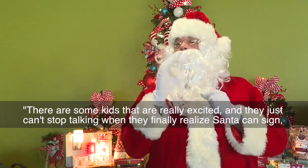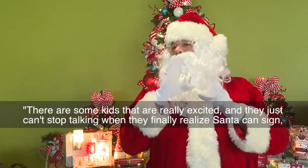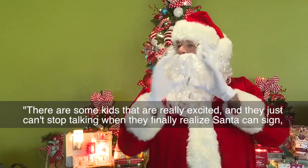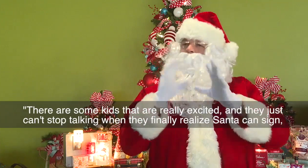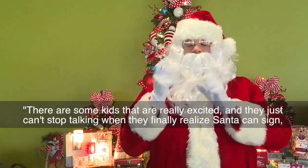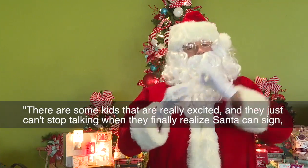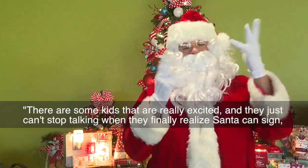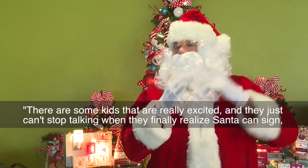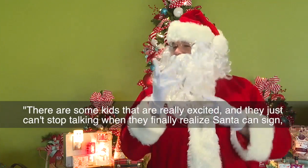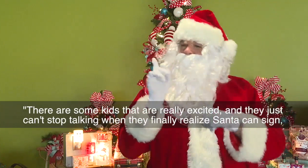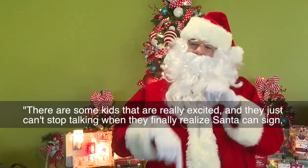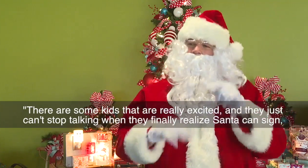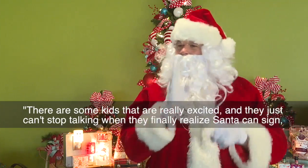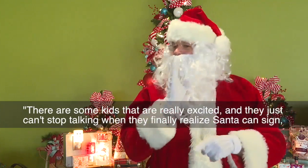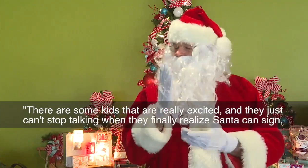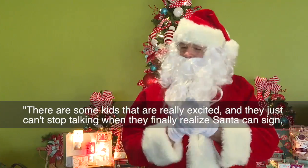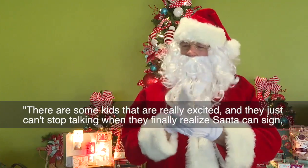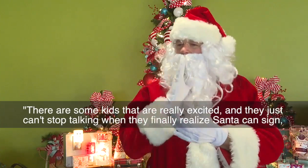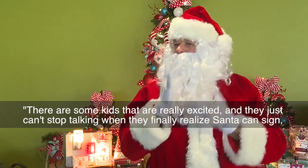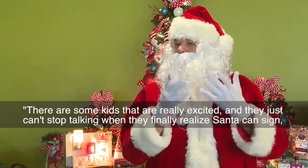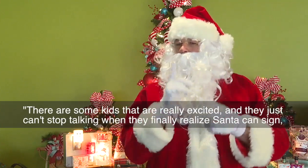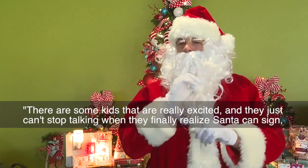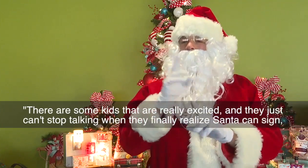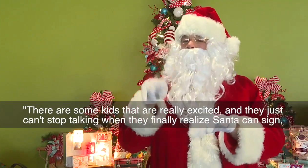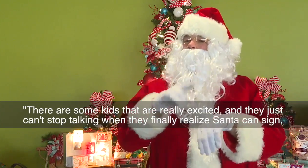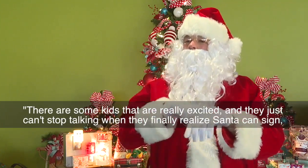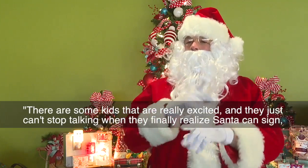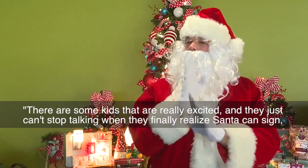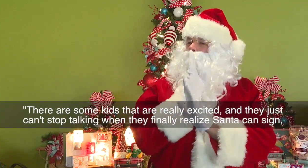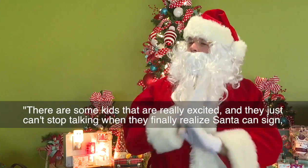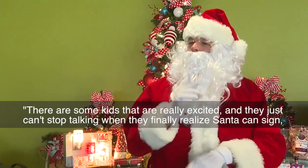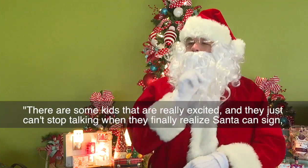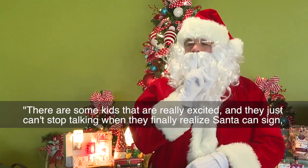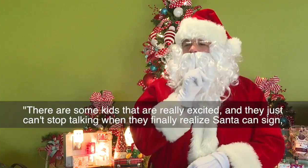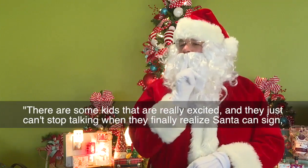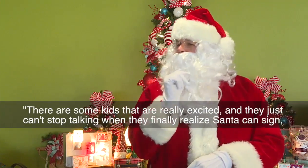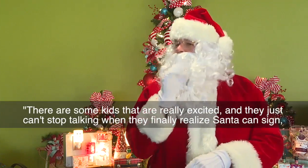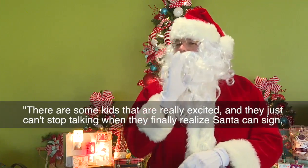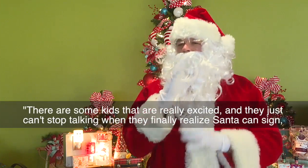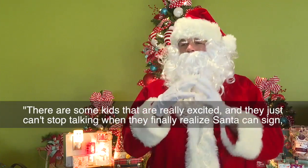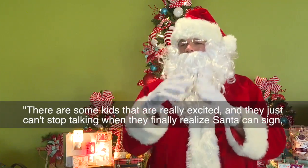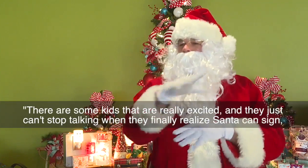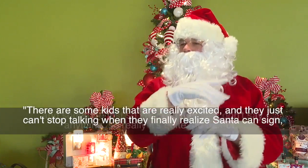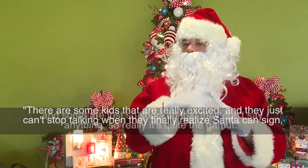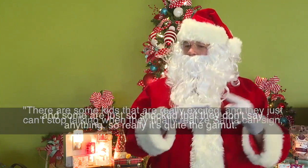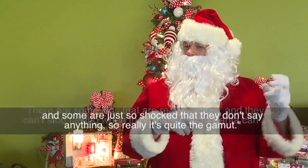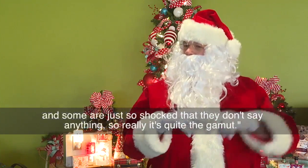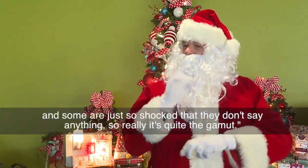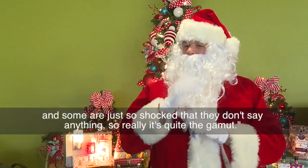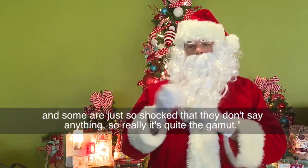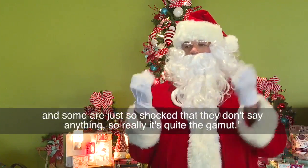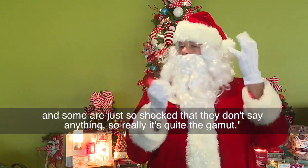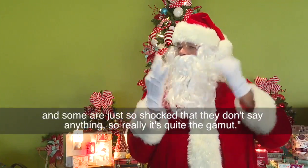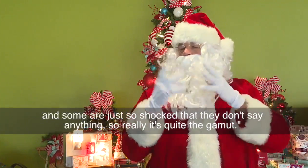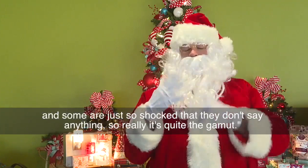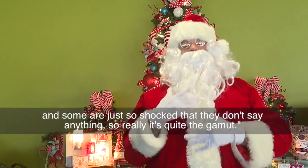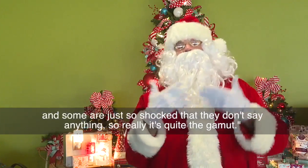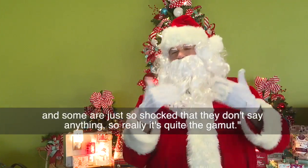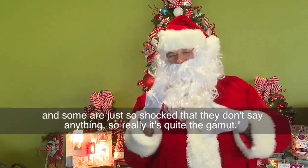There are some kids that are really excited and they just can't stop talking when they finally realize Santa. Santa can sign and some are just so shocked that they don't say